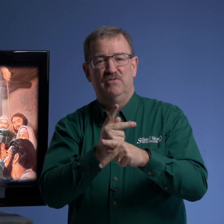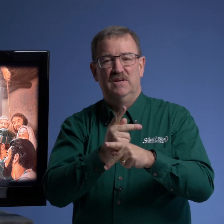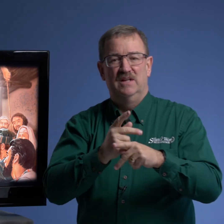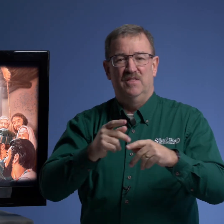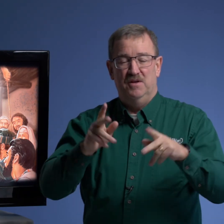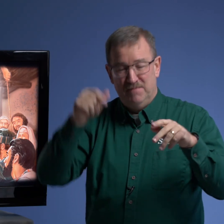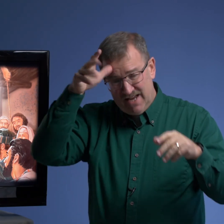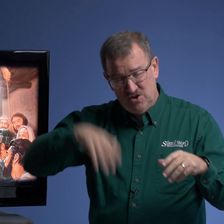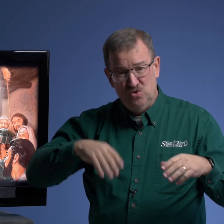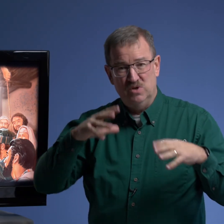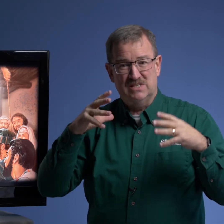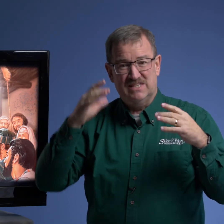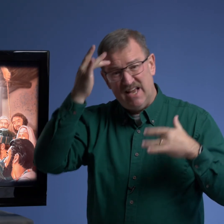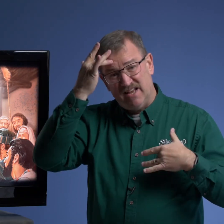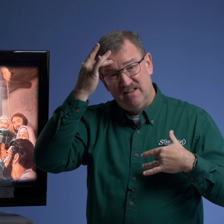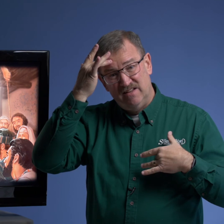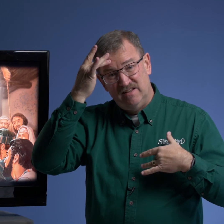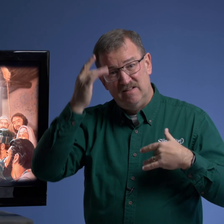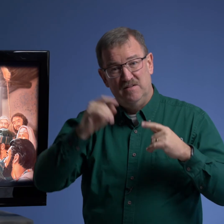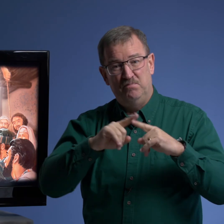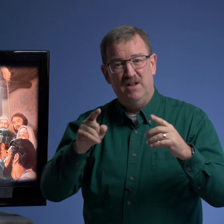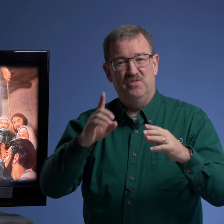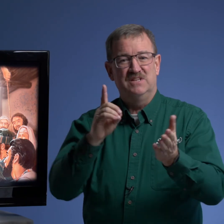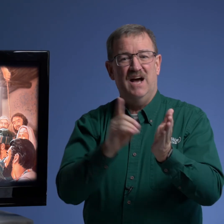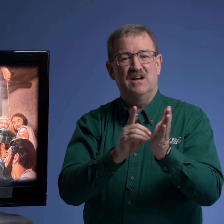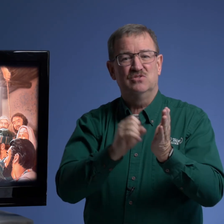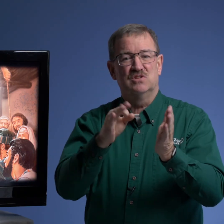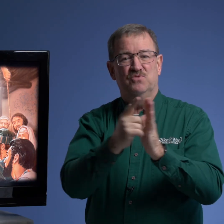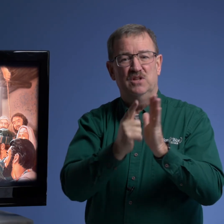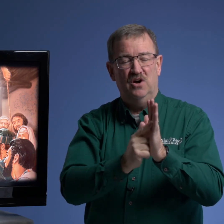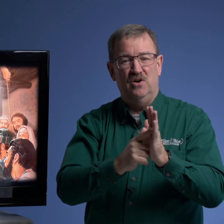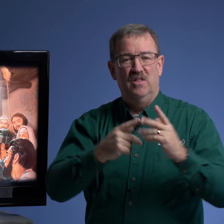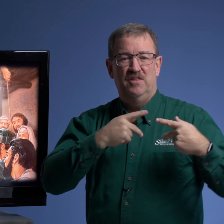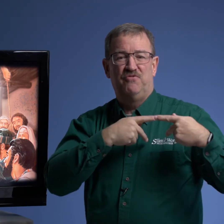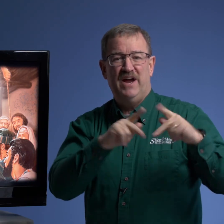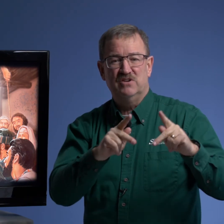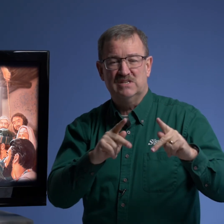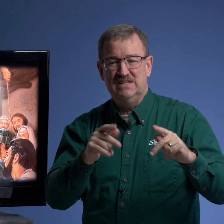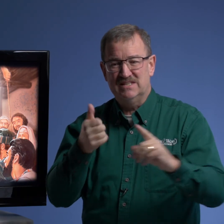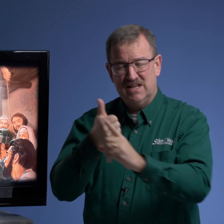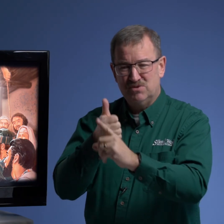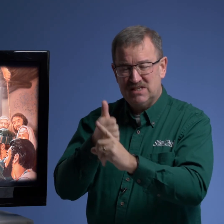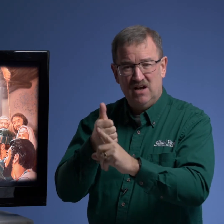the man who was sick but the doctors of the law the pharisees themselves